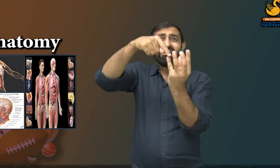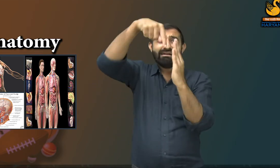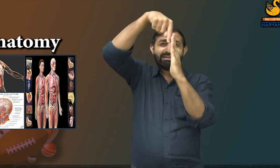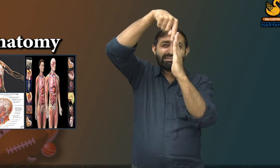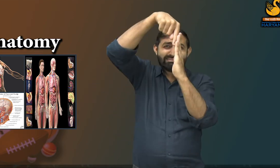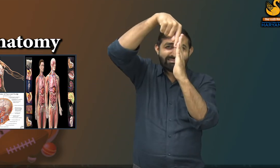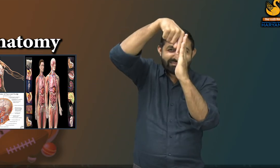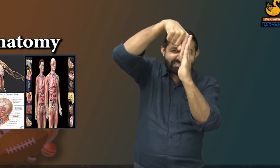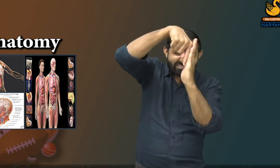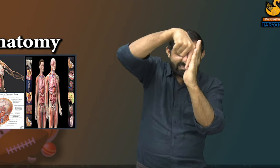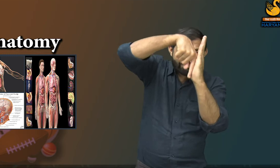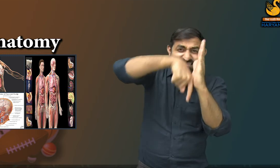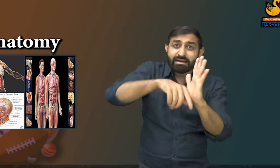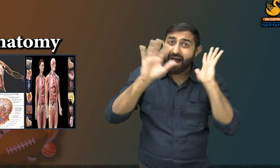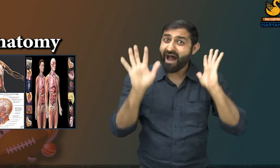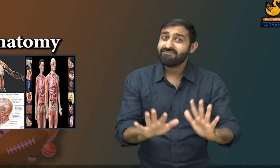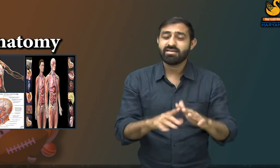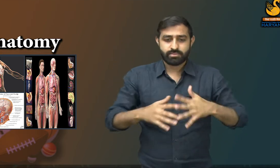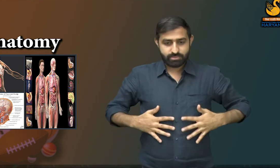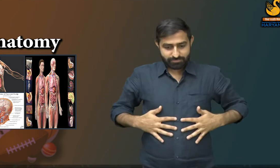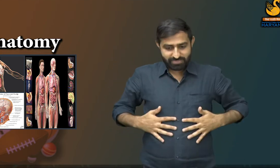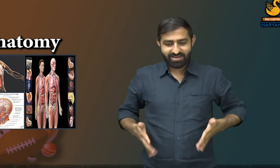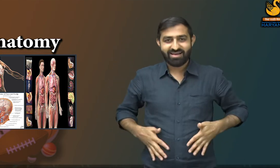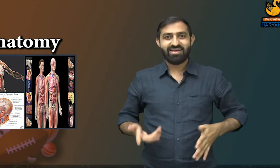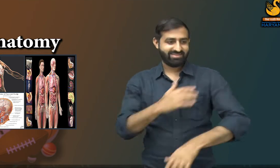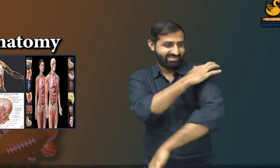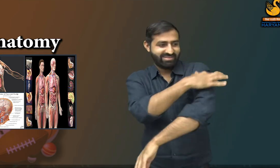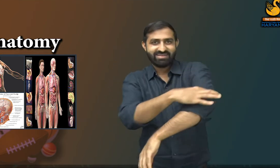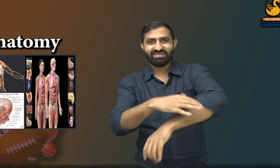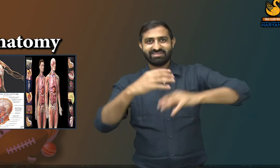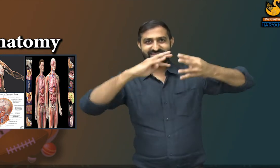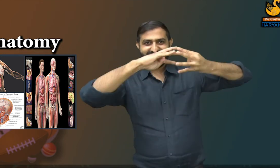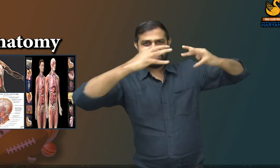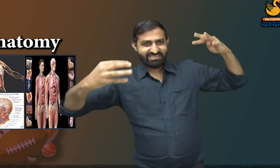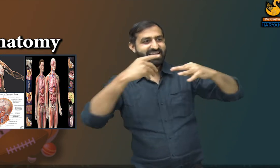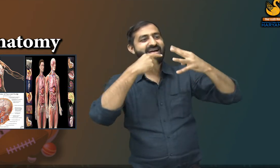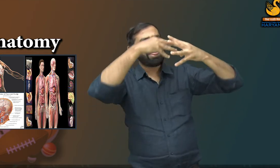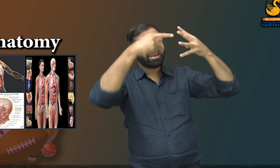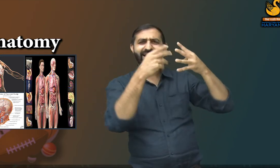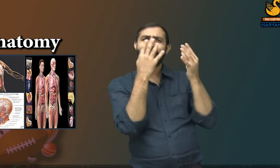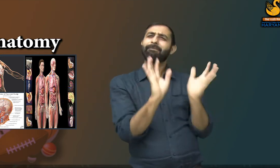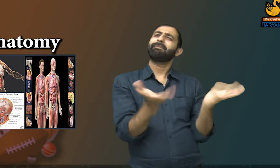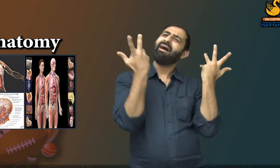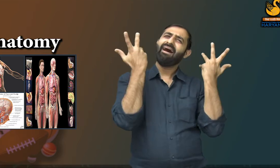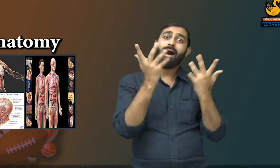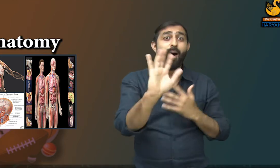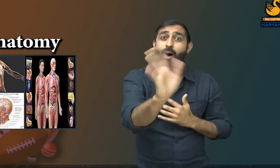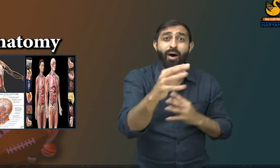divided into many parts. Similarly, each organ of our body has its sub